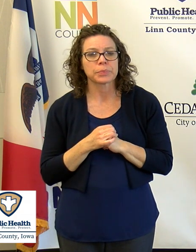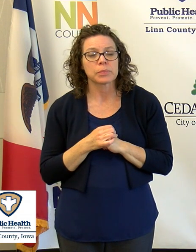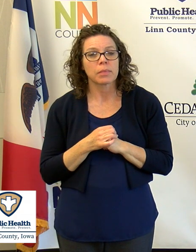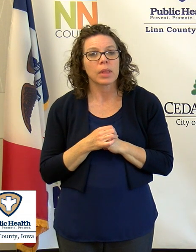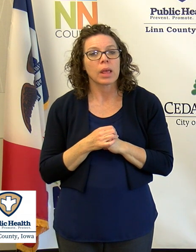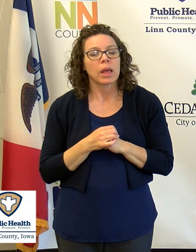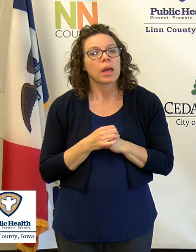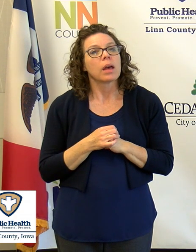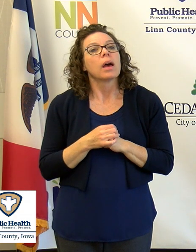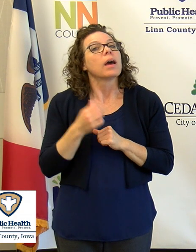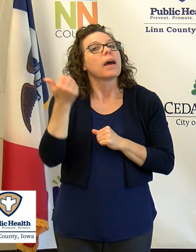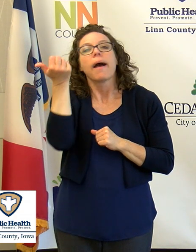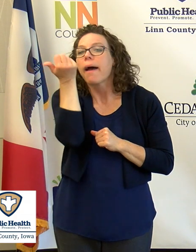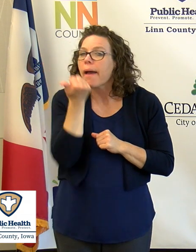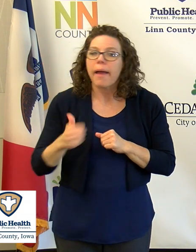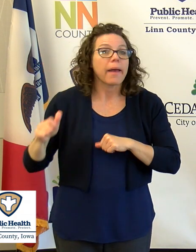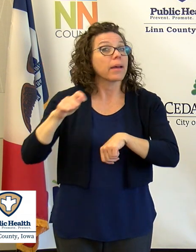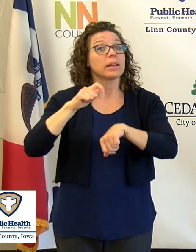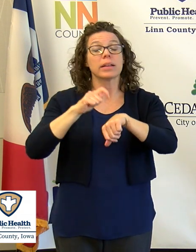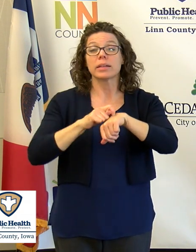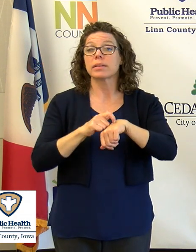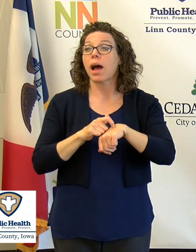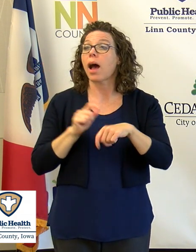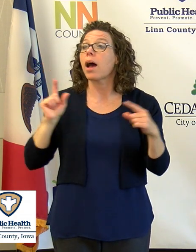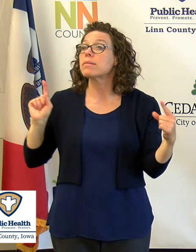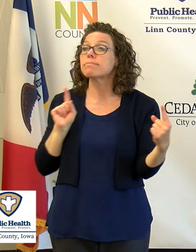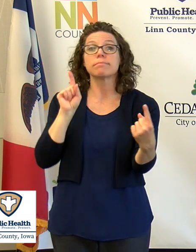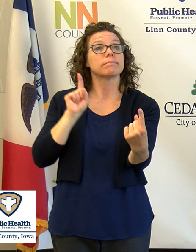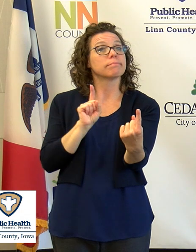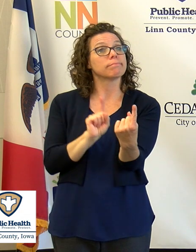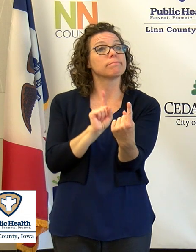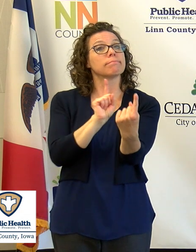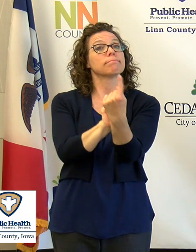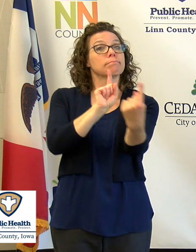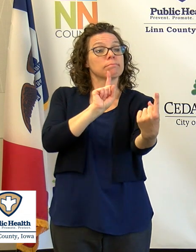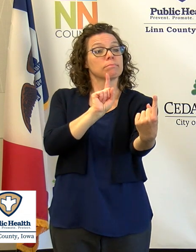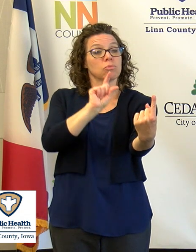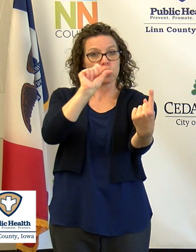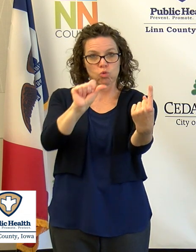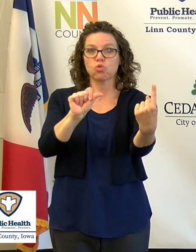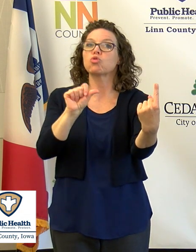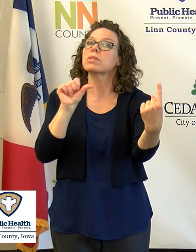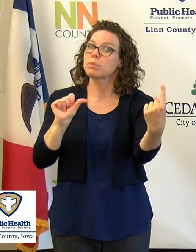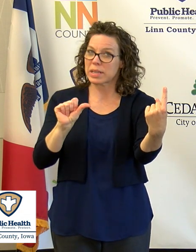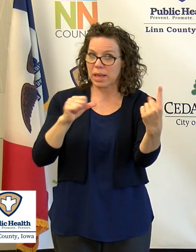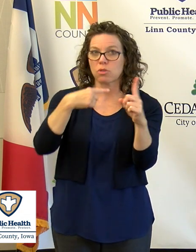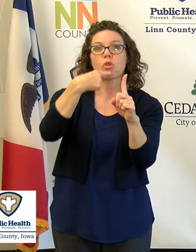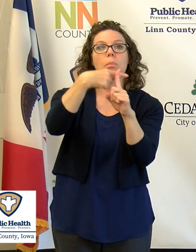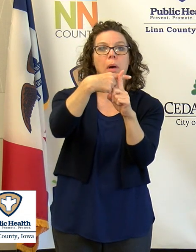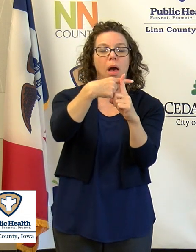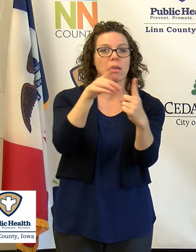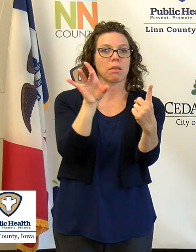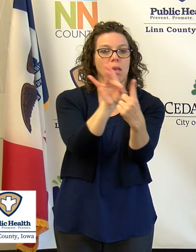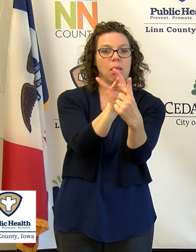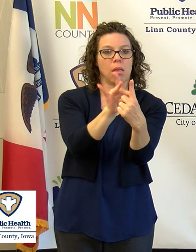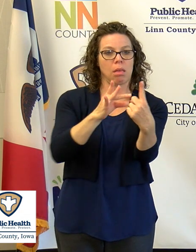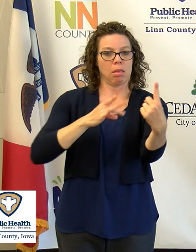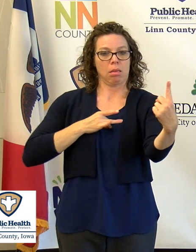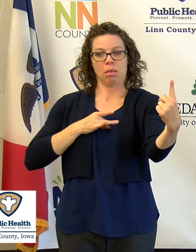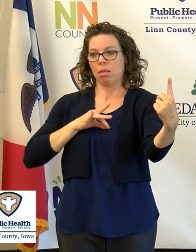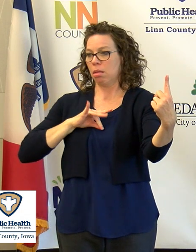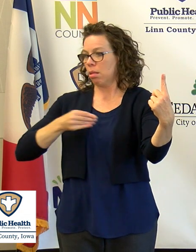Every interaction you have may be a potential contact to COVID-19. If you become infected,